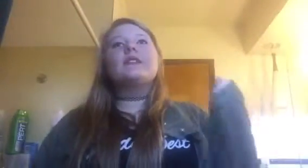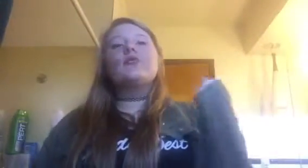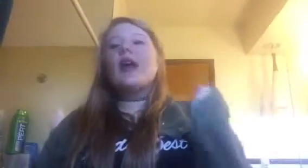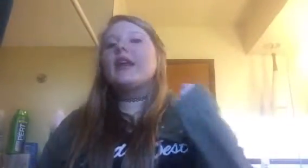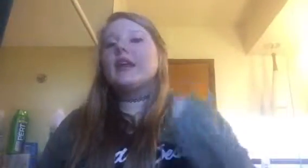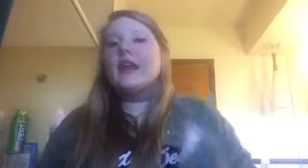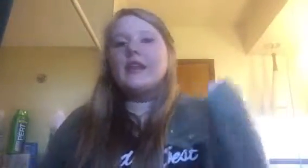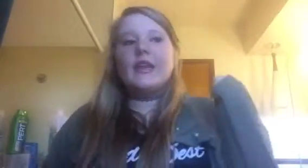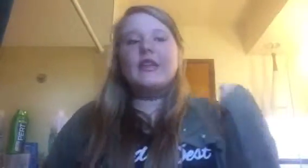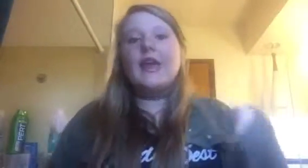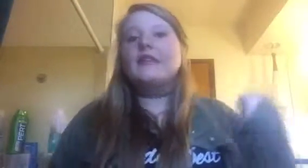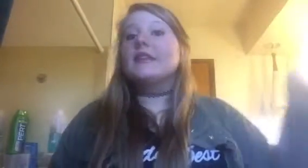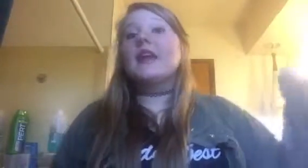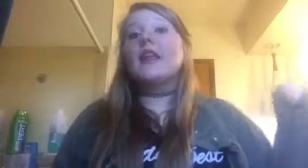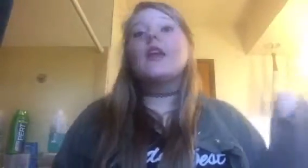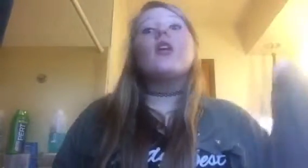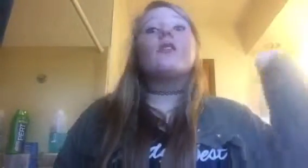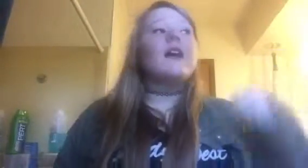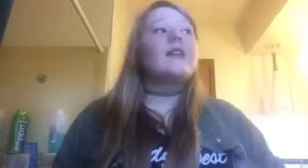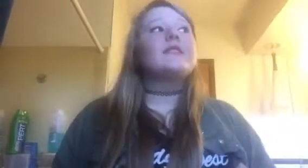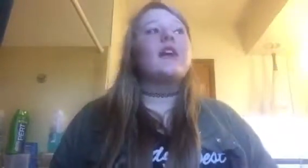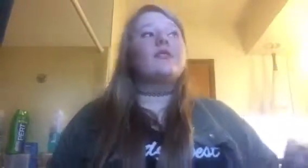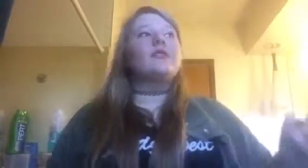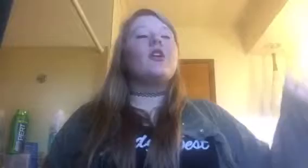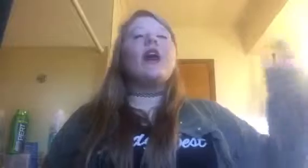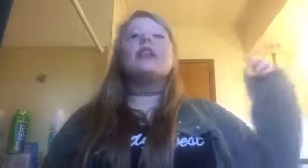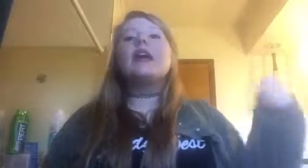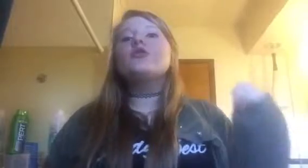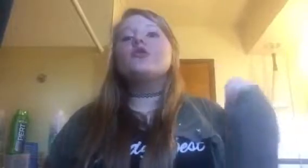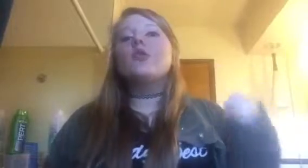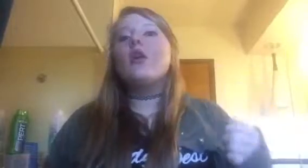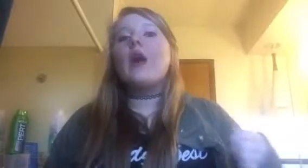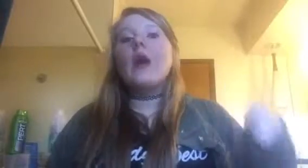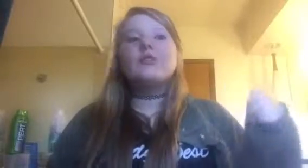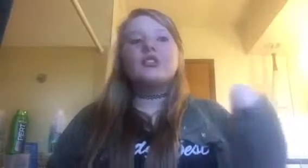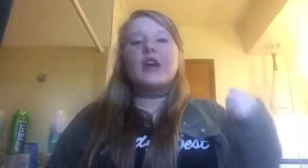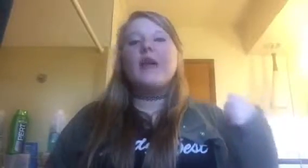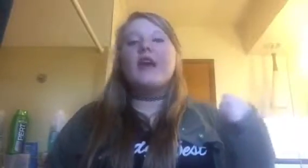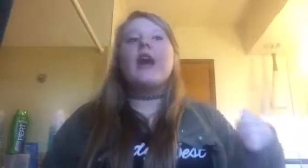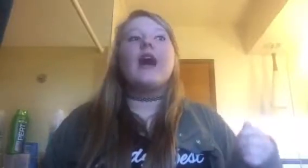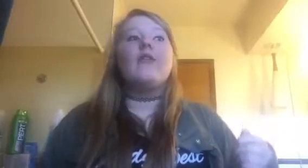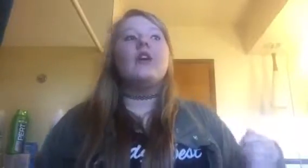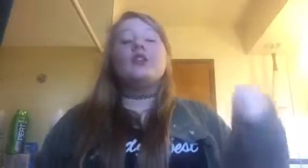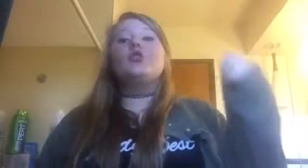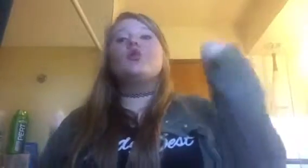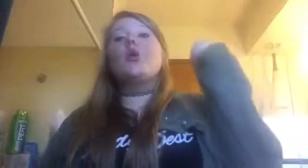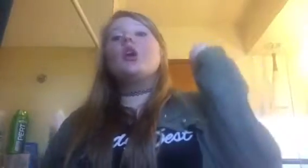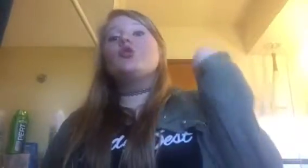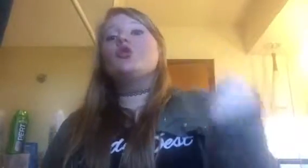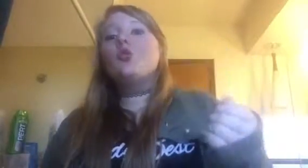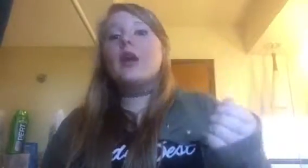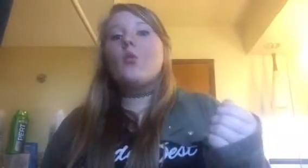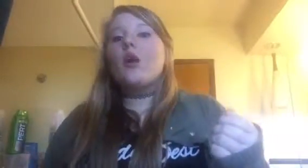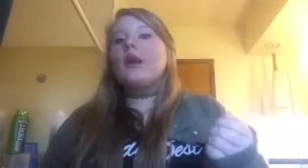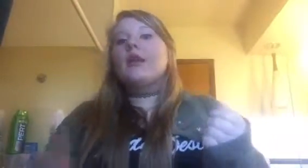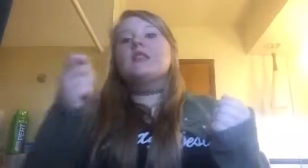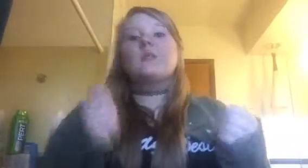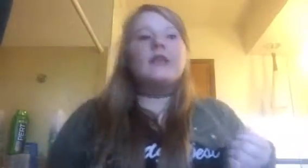writing, and I like the acting, and I like all of that stuff. And so I like to know how much time I have to do what I want, spend